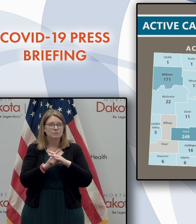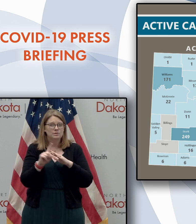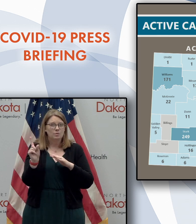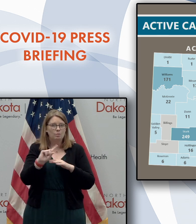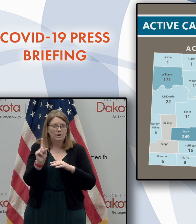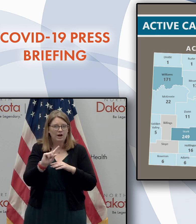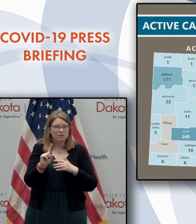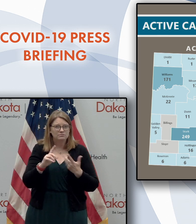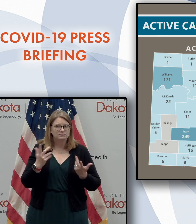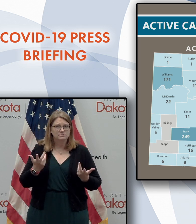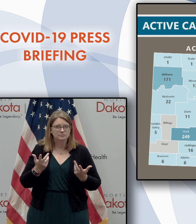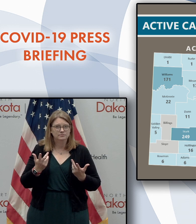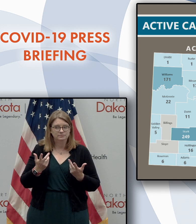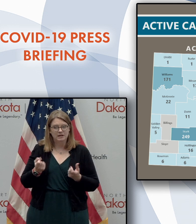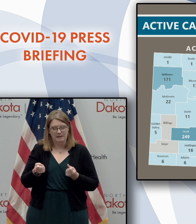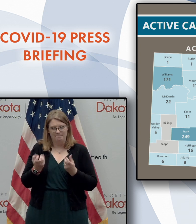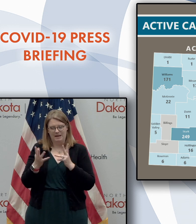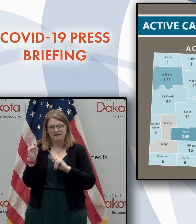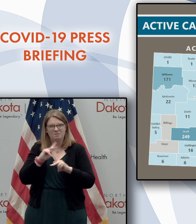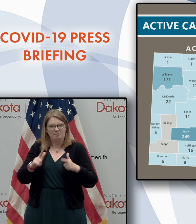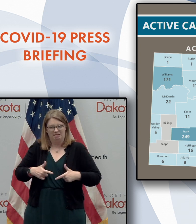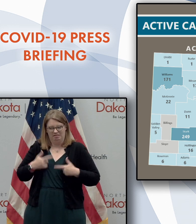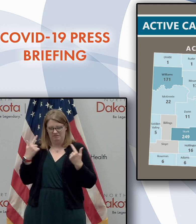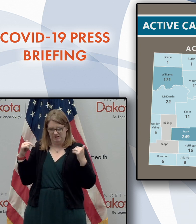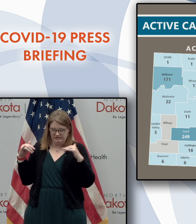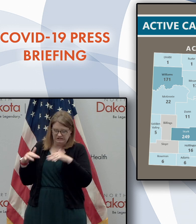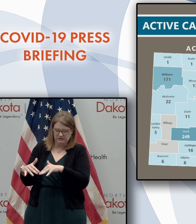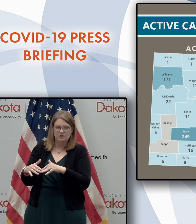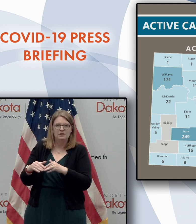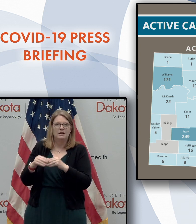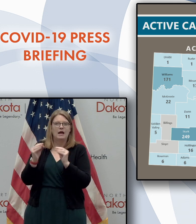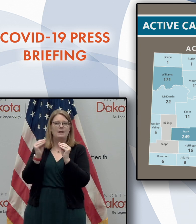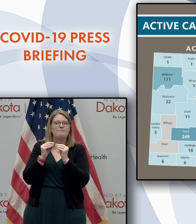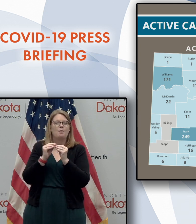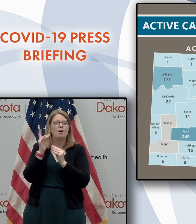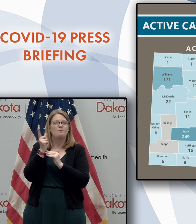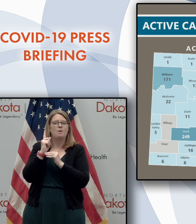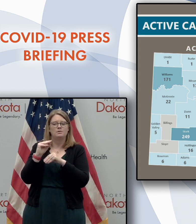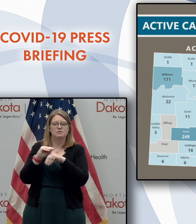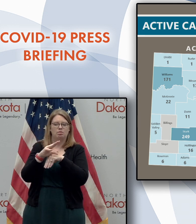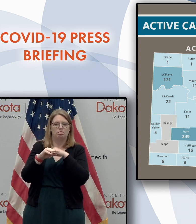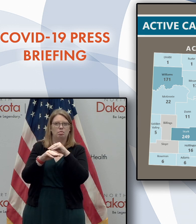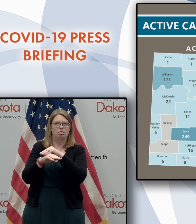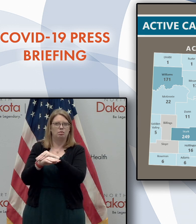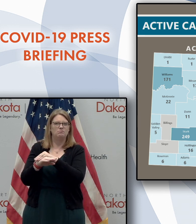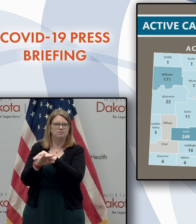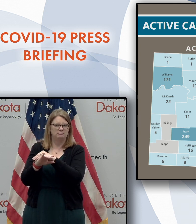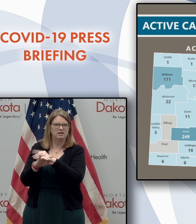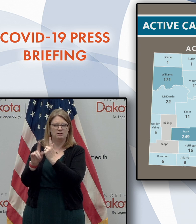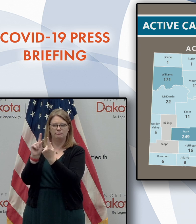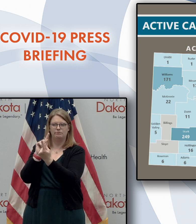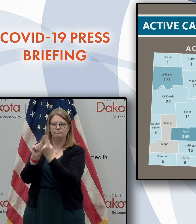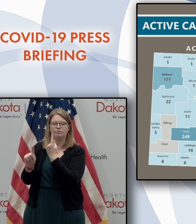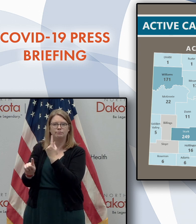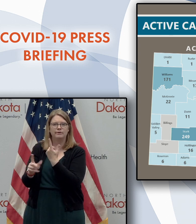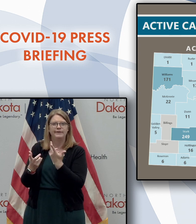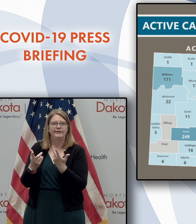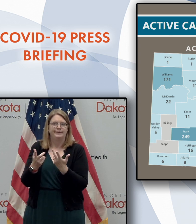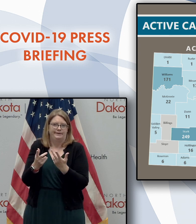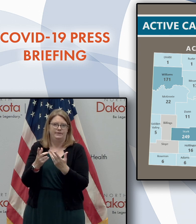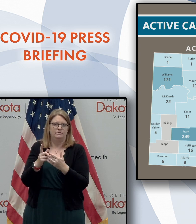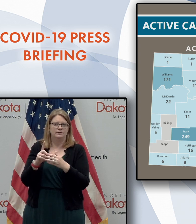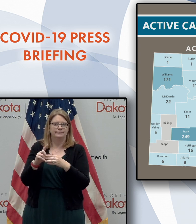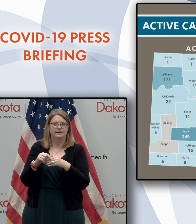places where we've got higher density of population and more transmissible moments in either commercial or